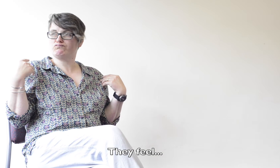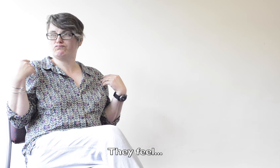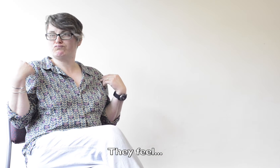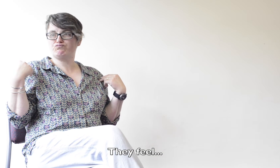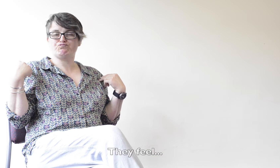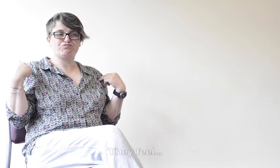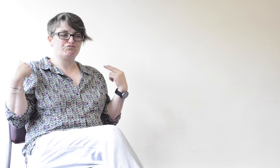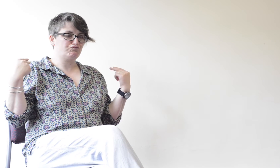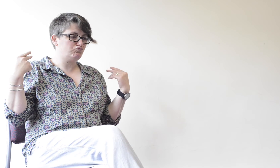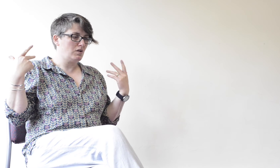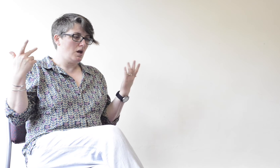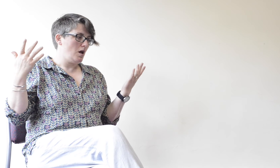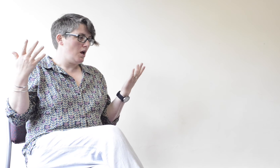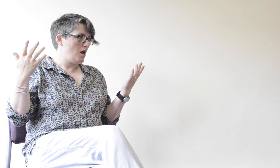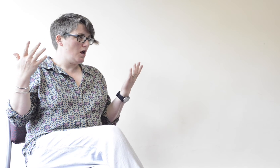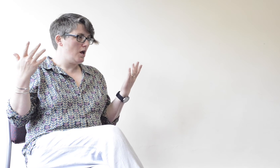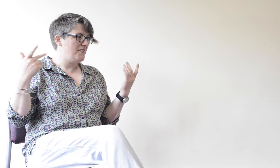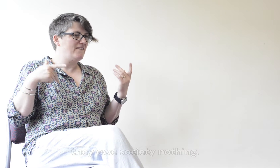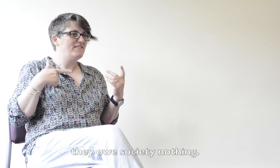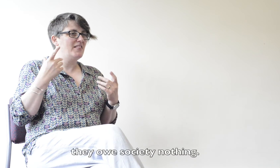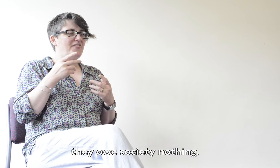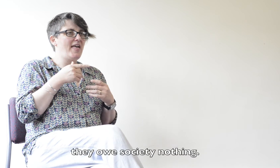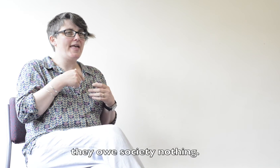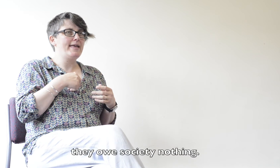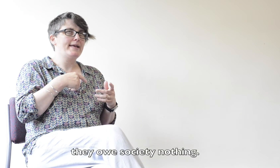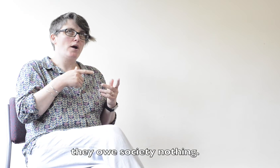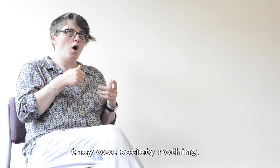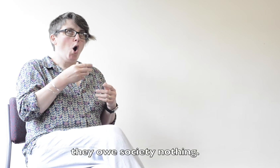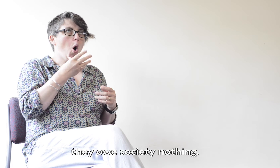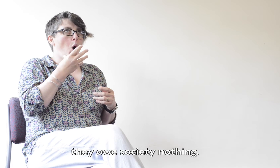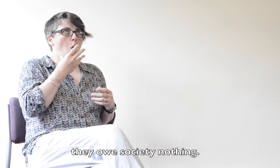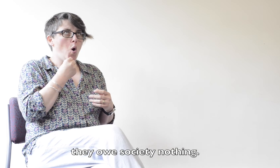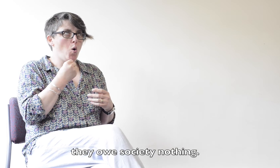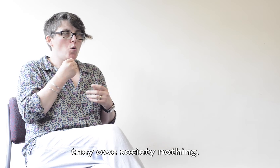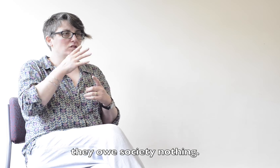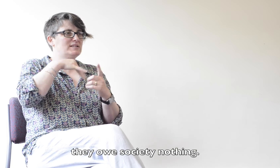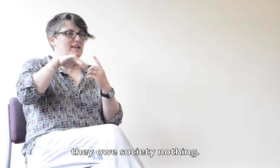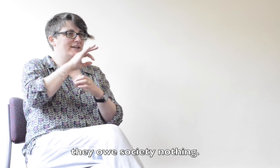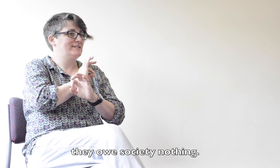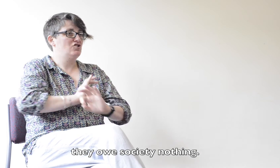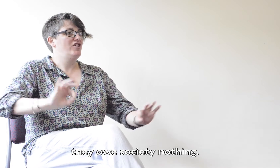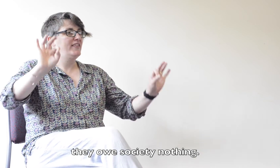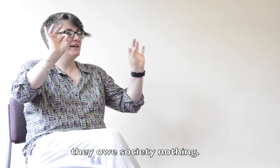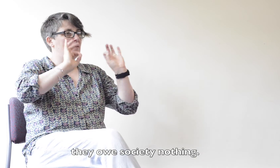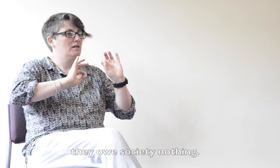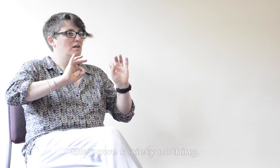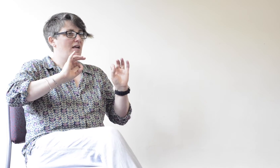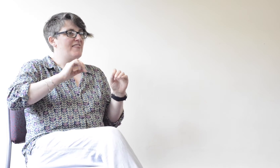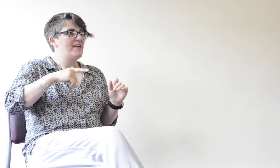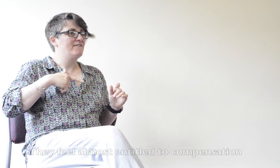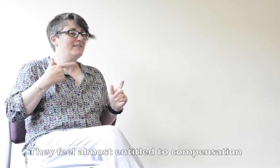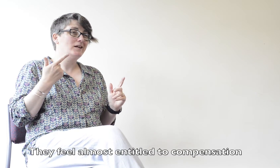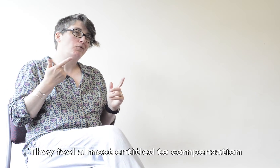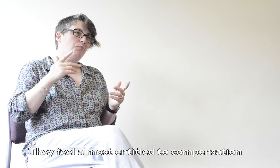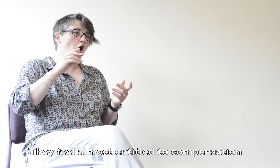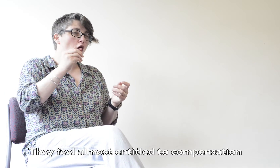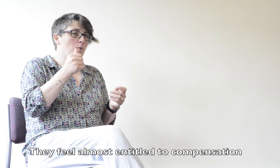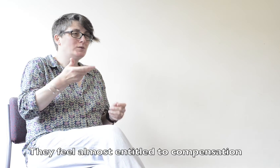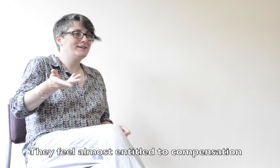They feel, they don't feel like they owe society anything. They don't feel